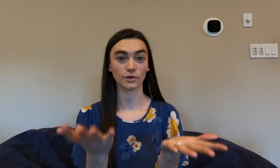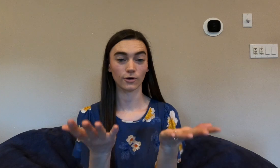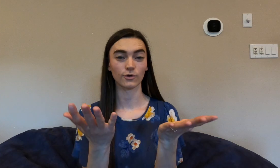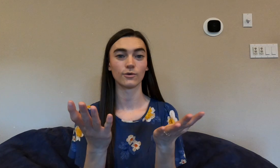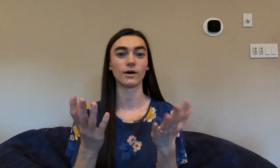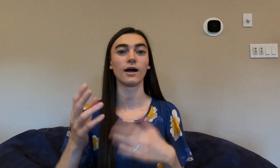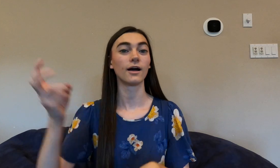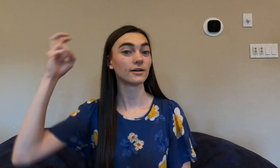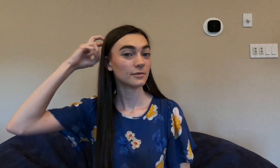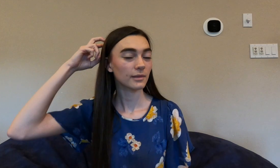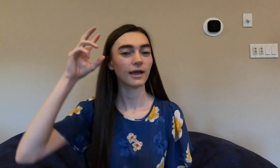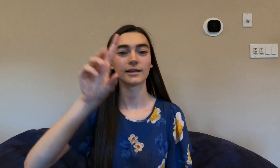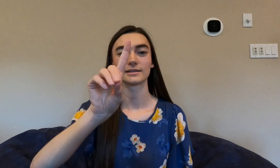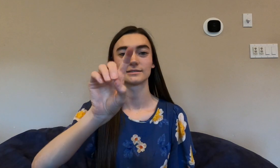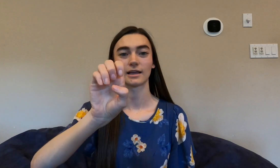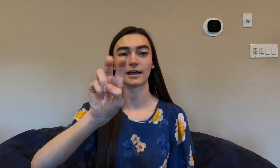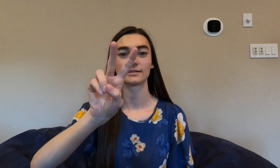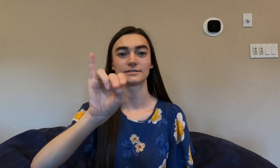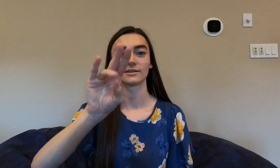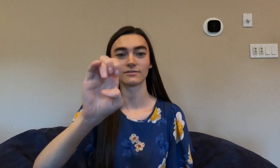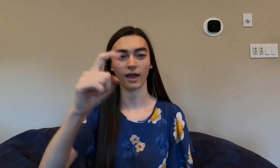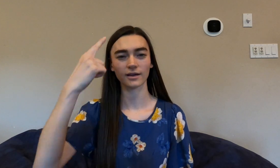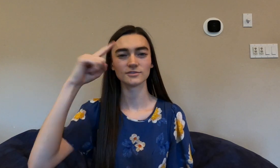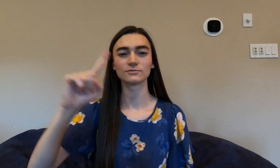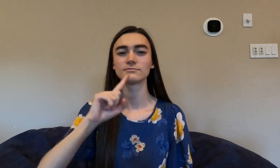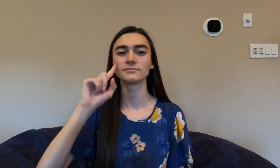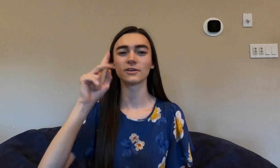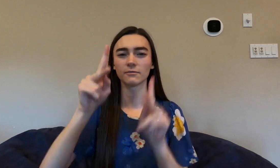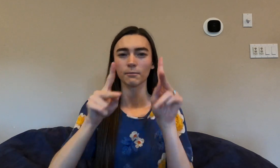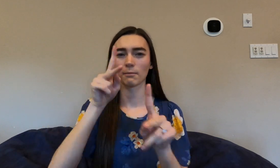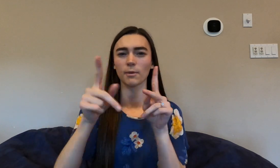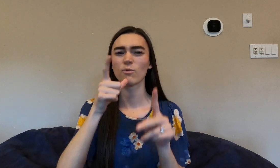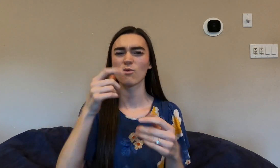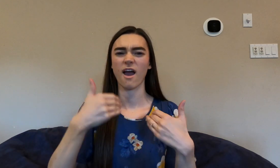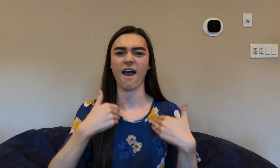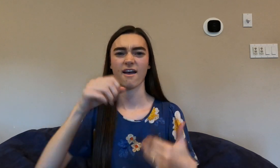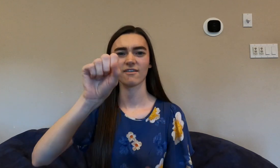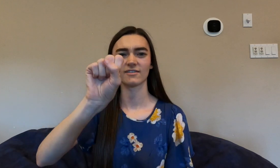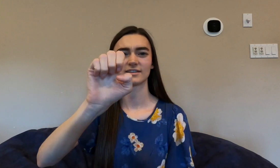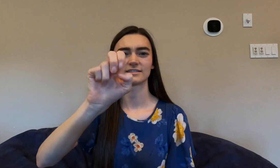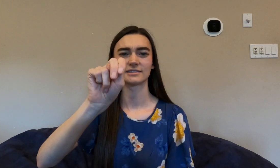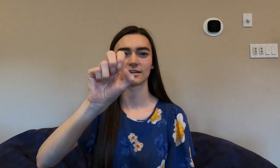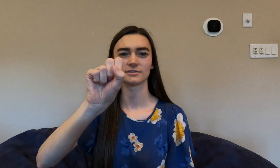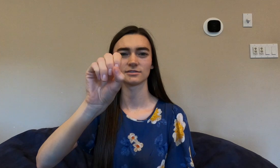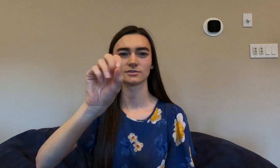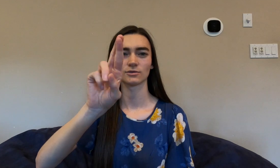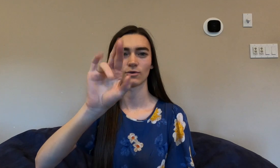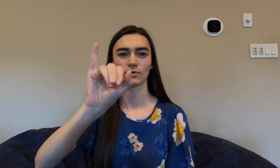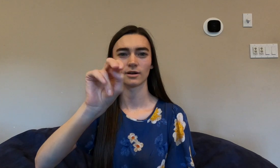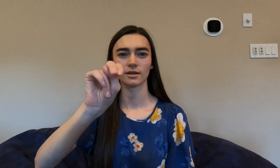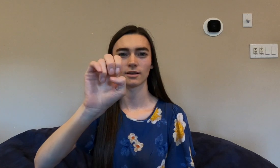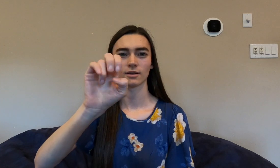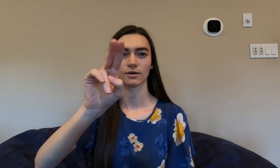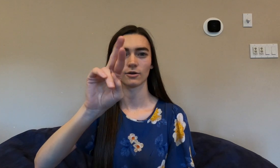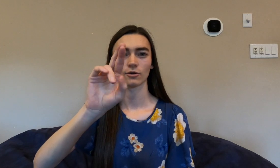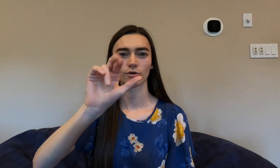So a cochlear implant is a device for deaf people who have a sensorineural